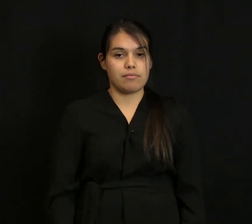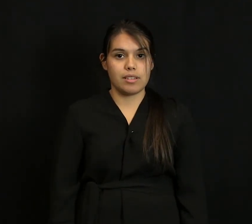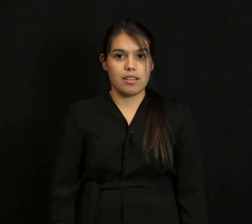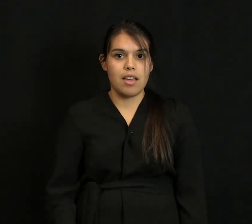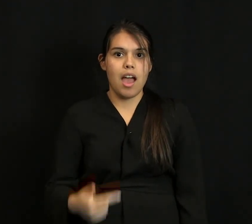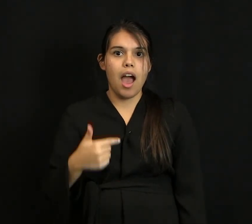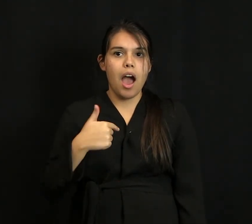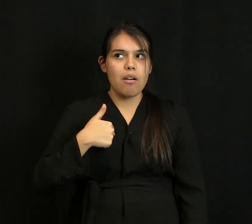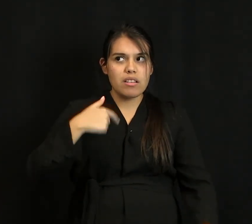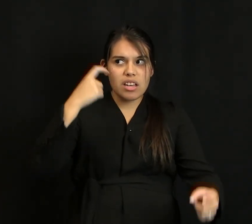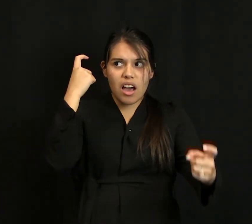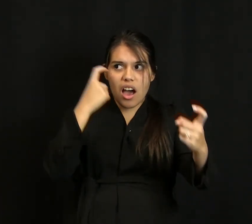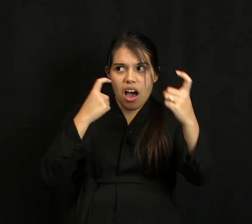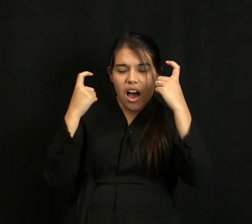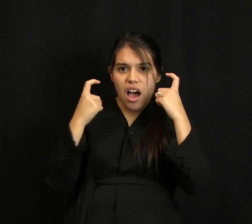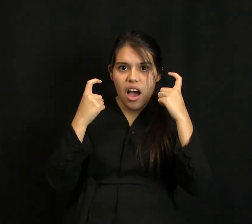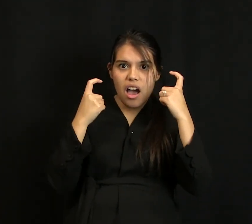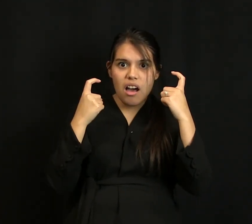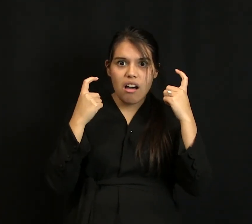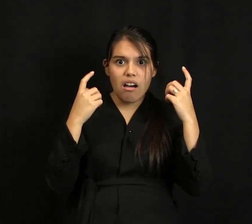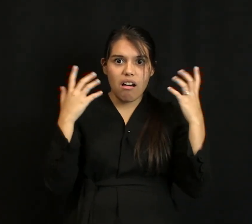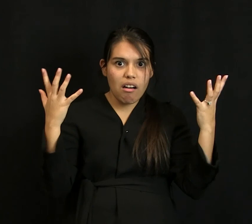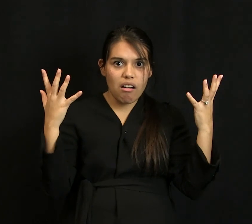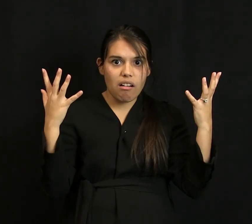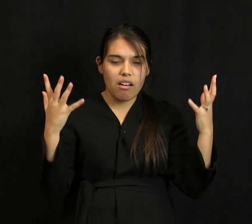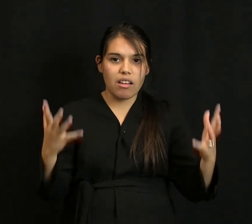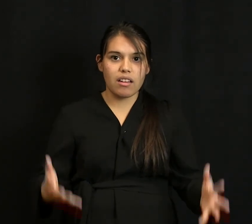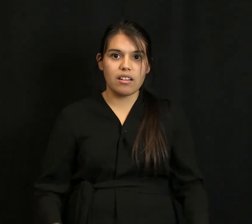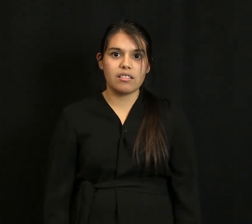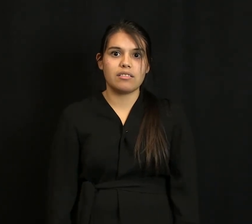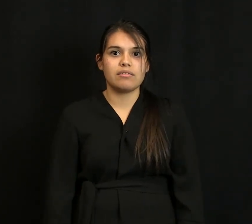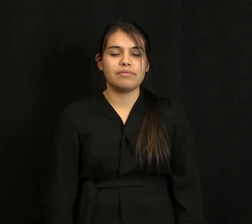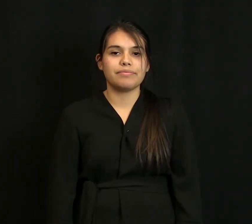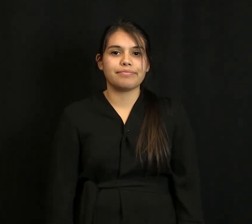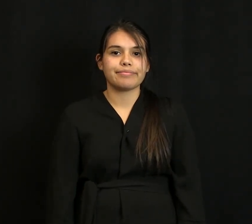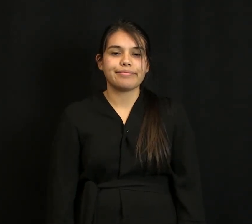I was cracking up. Literally, something had to change. I've had enough.